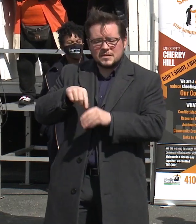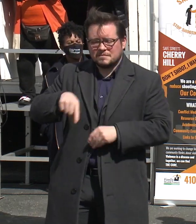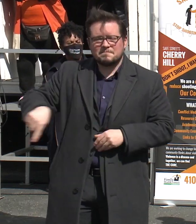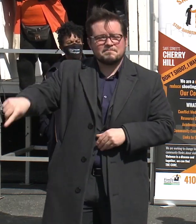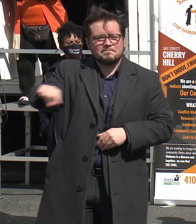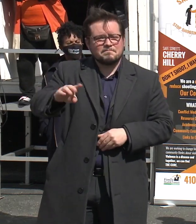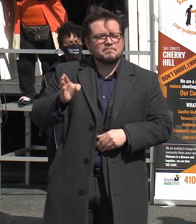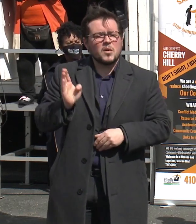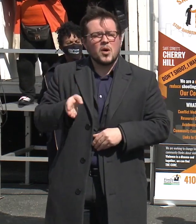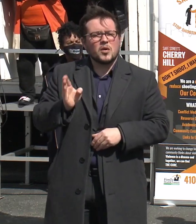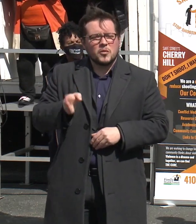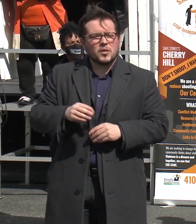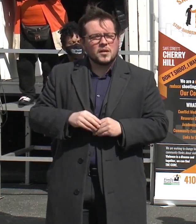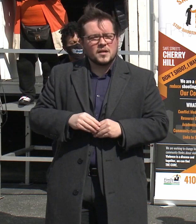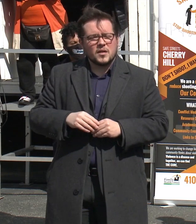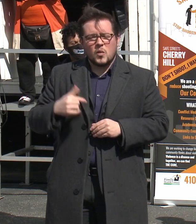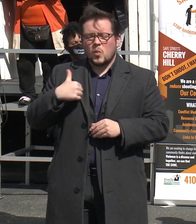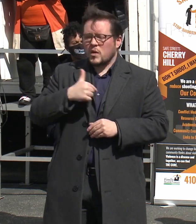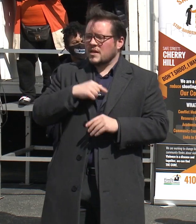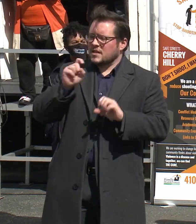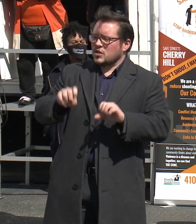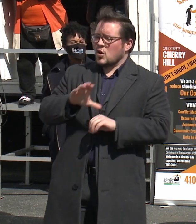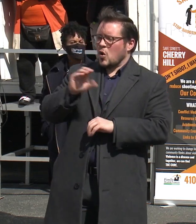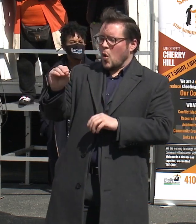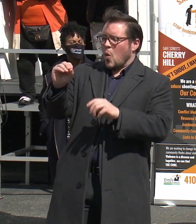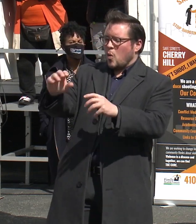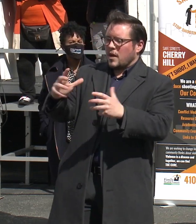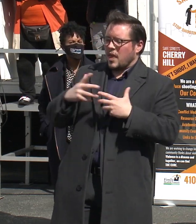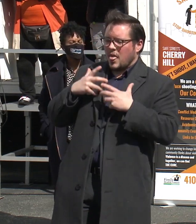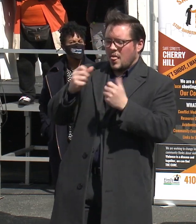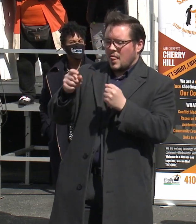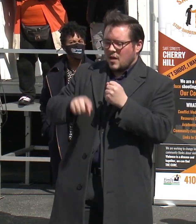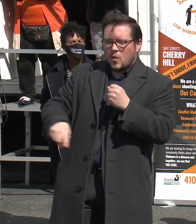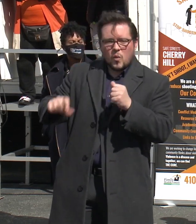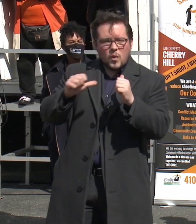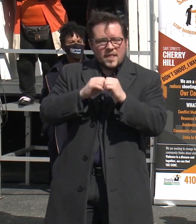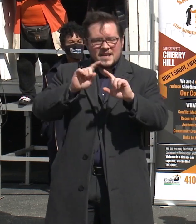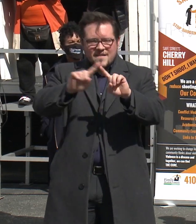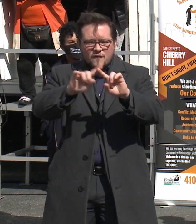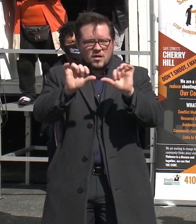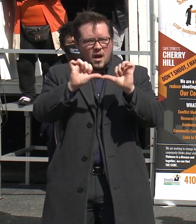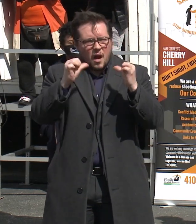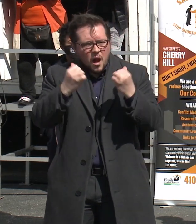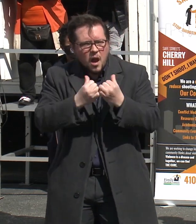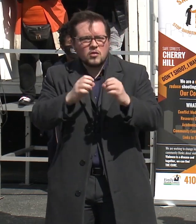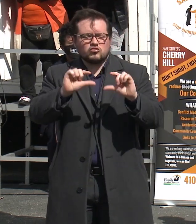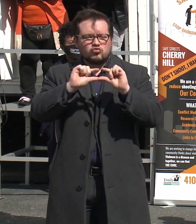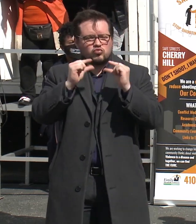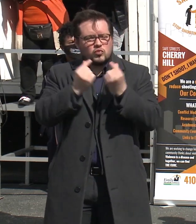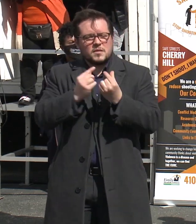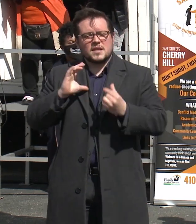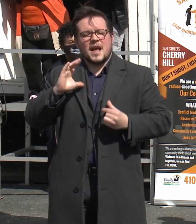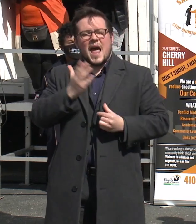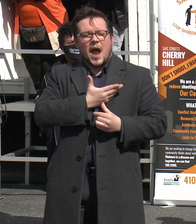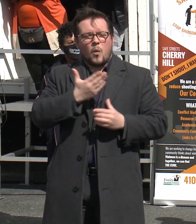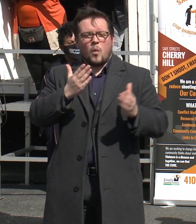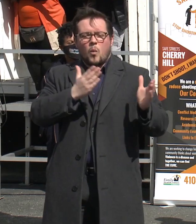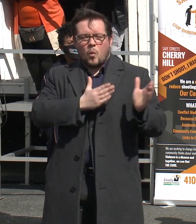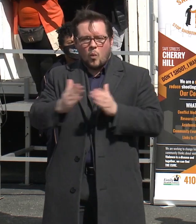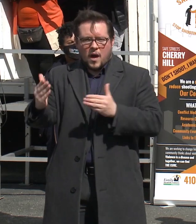Co-creating the healing of neighborhoods with community members, city agencies, and organizations is the city's way forward.